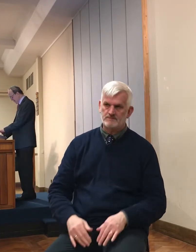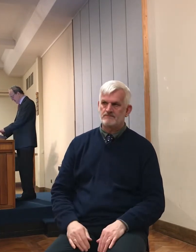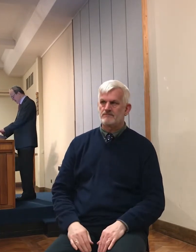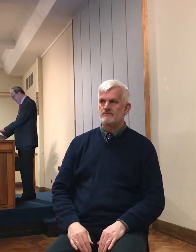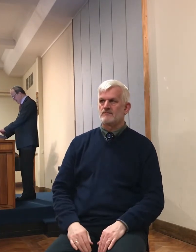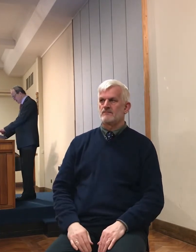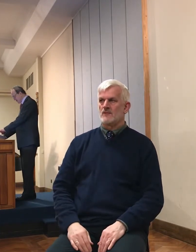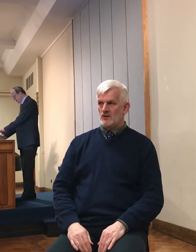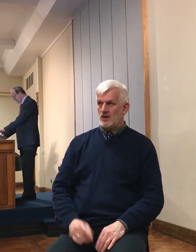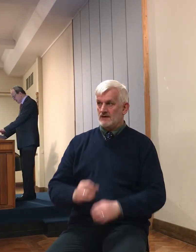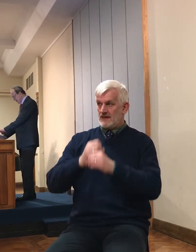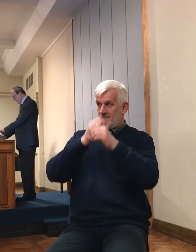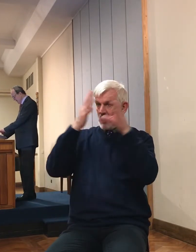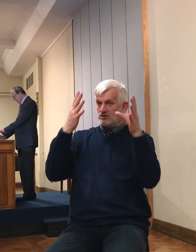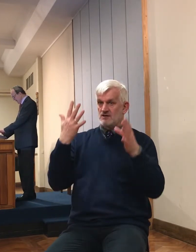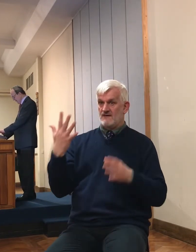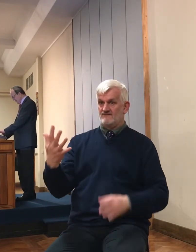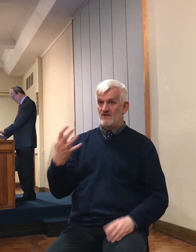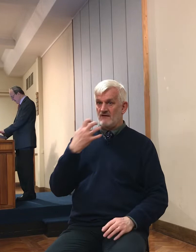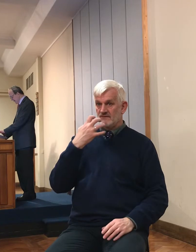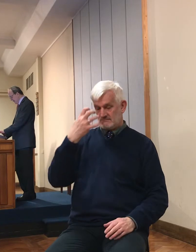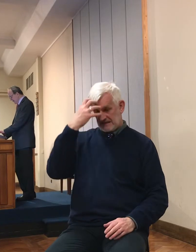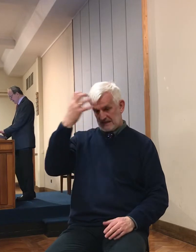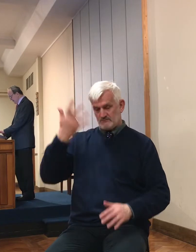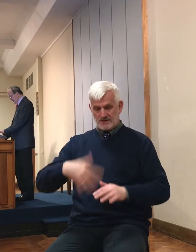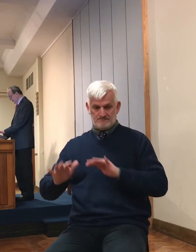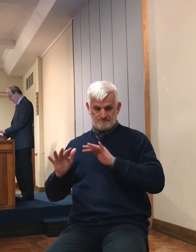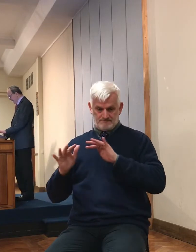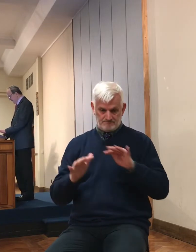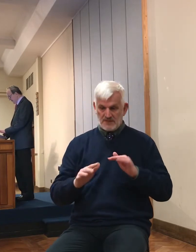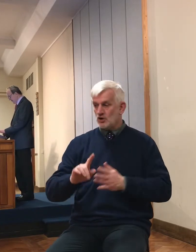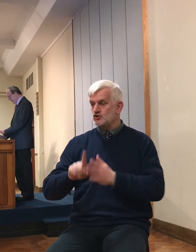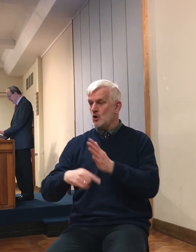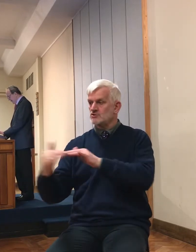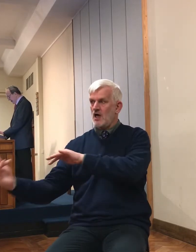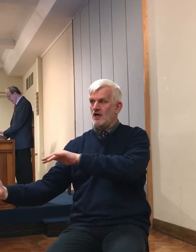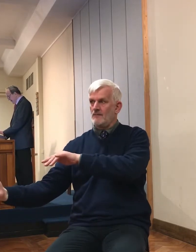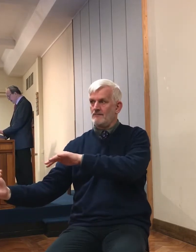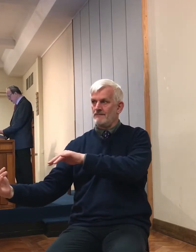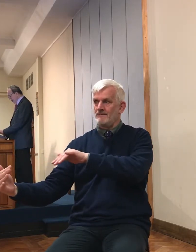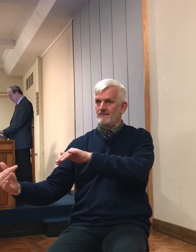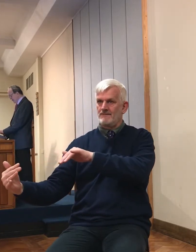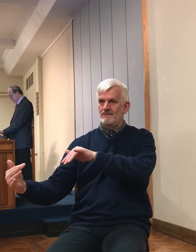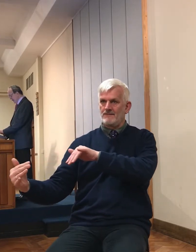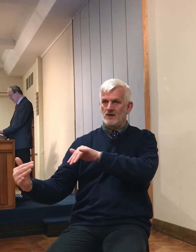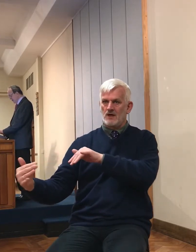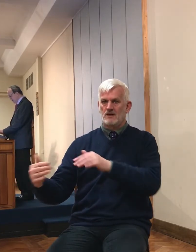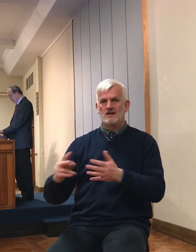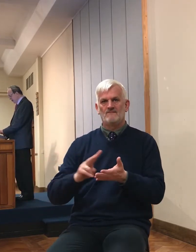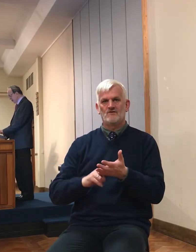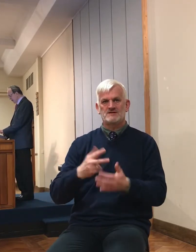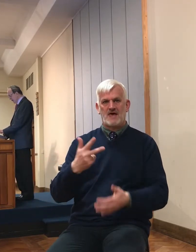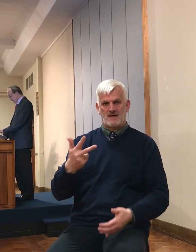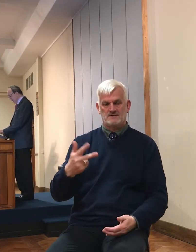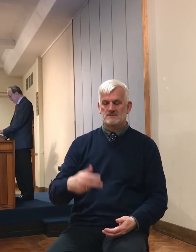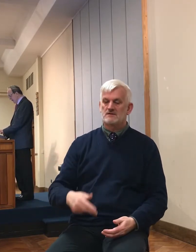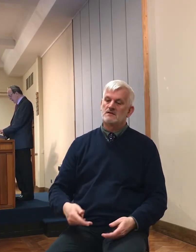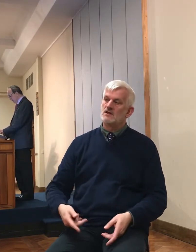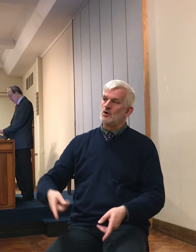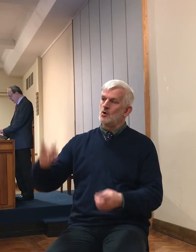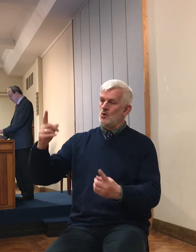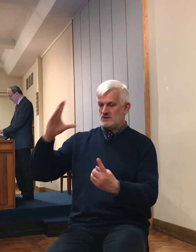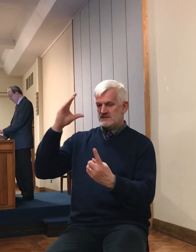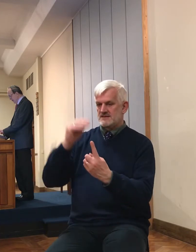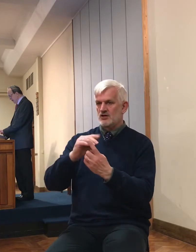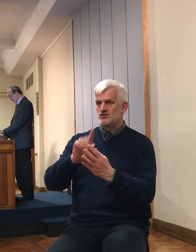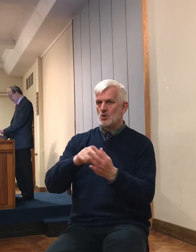Gibeonites. And I come down to verse 8. And the Lord said unto Joshua, Fear